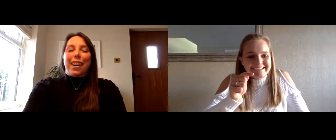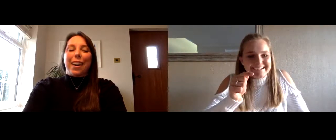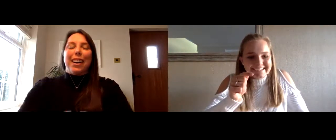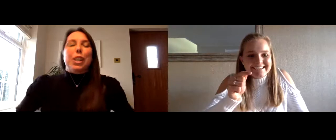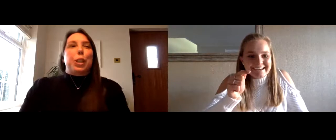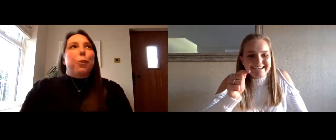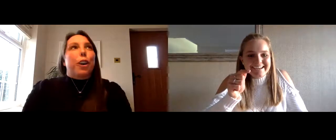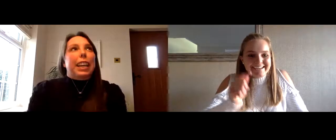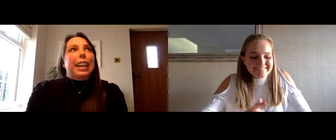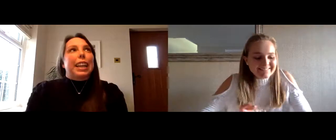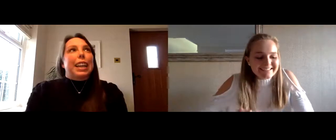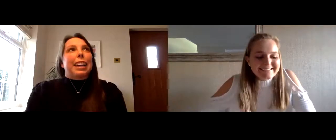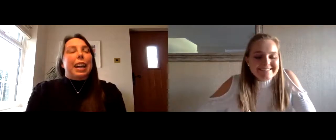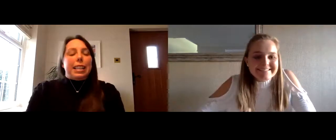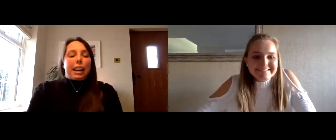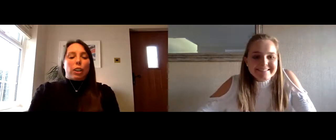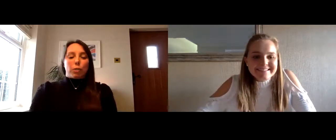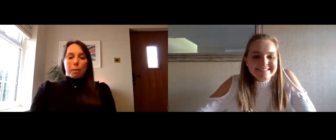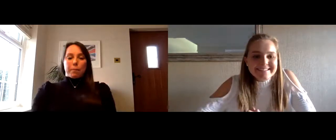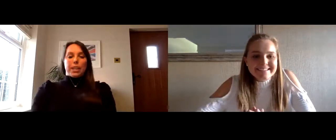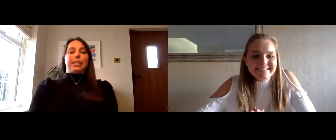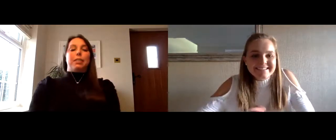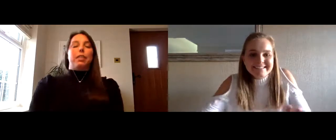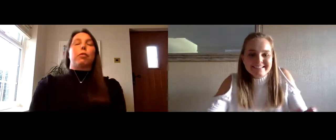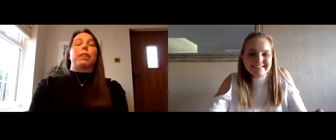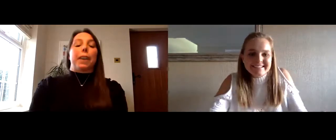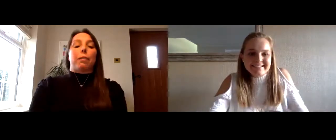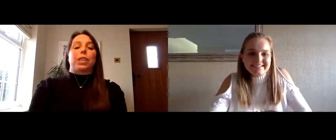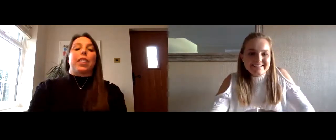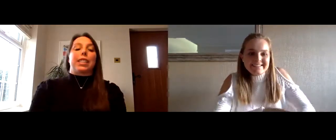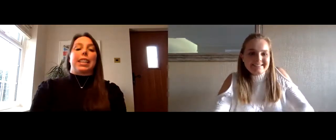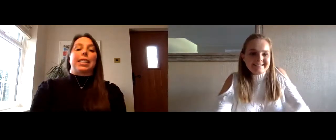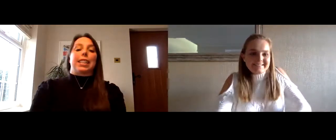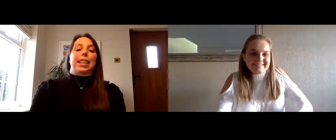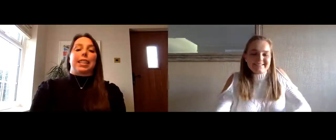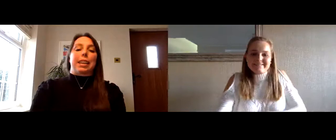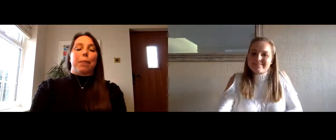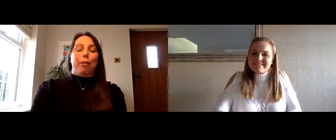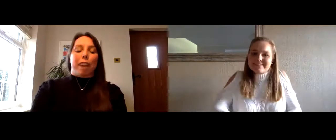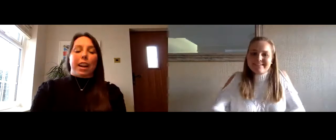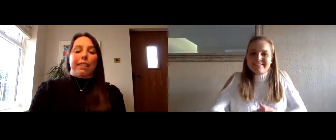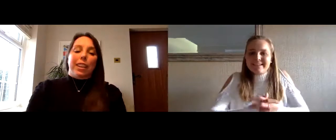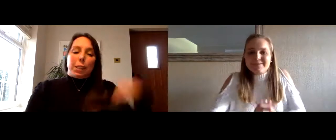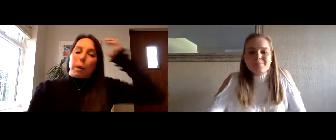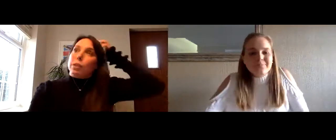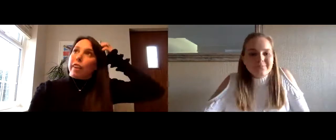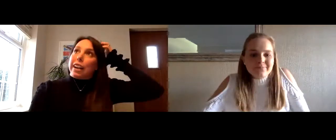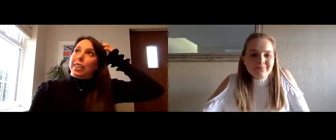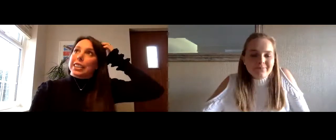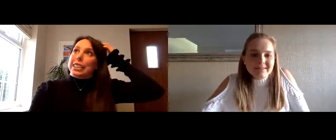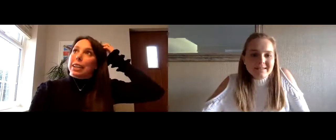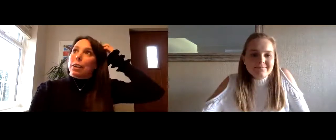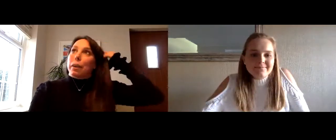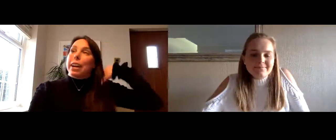do you know what the and i couldn't remember is the the rhythmic must have had six and 19 not five so it was